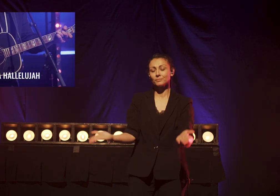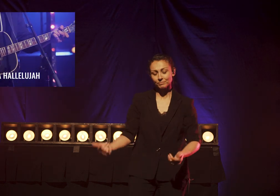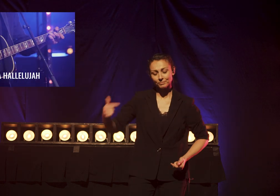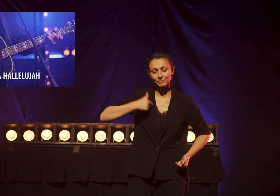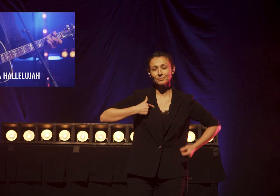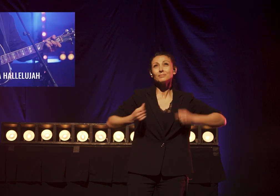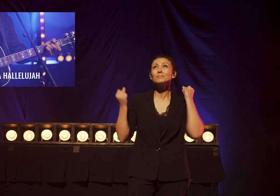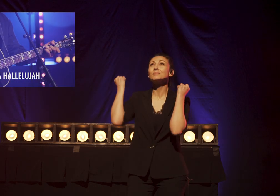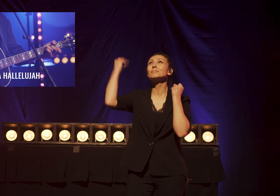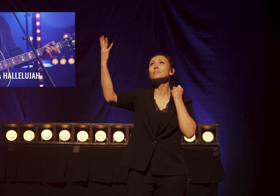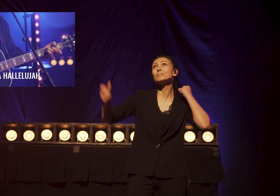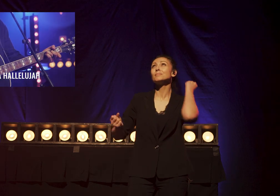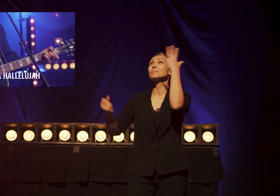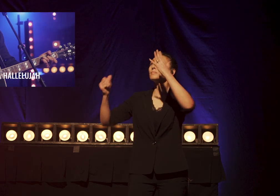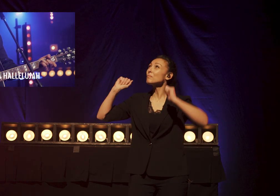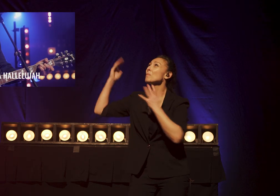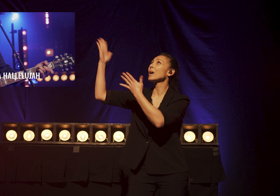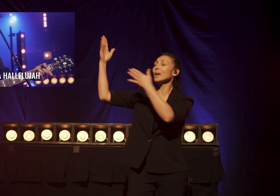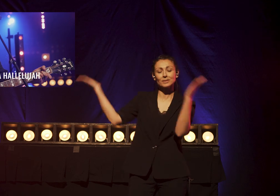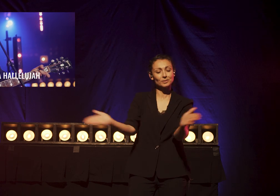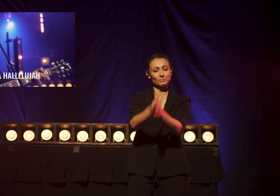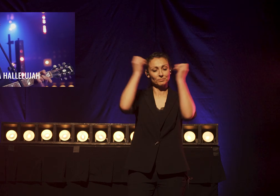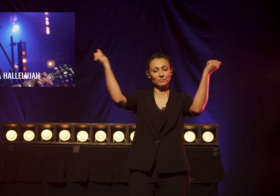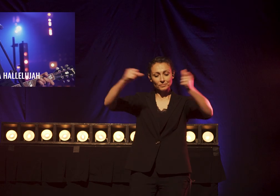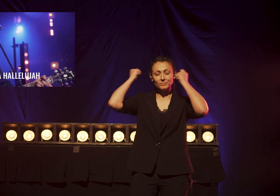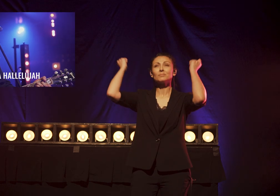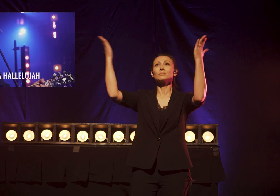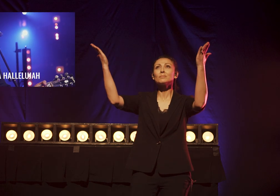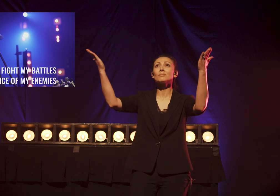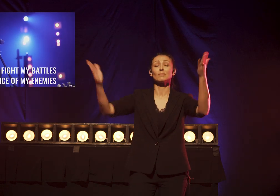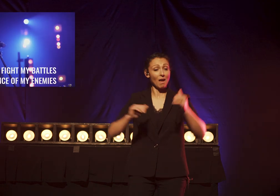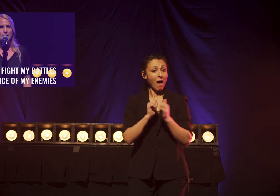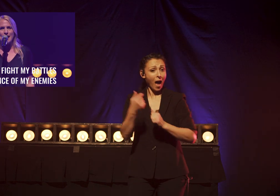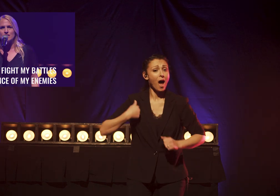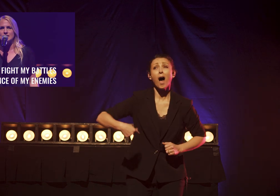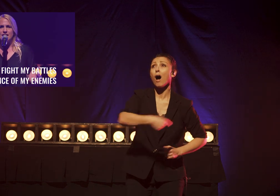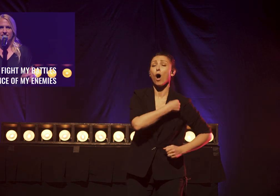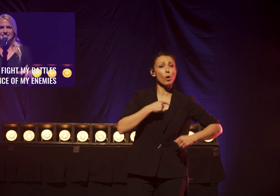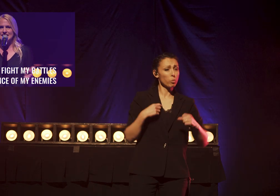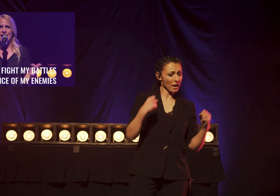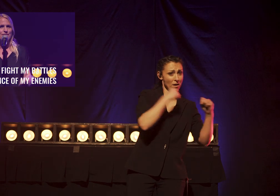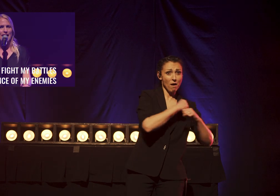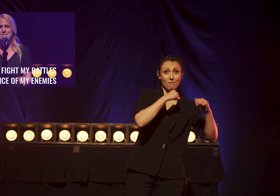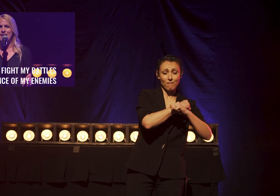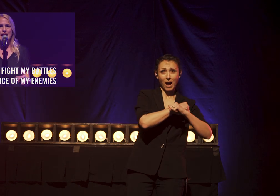And I raise a hallelujah And is how we fight our battles And this is how I fight my